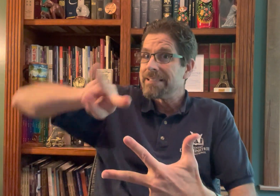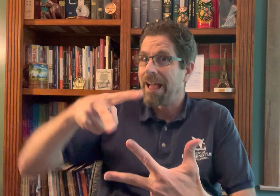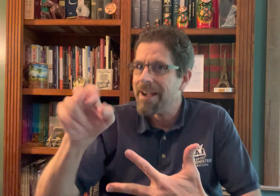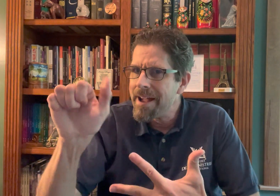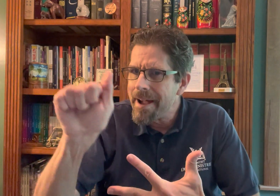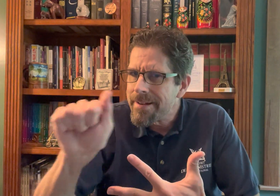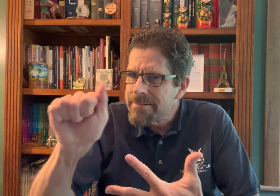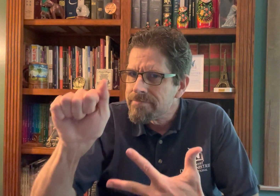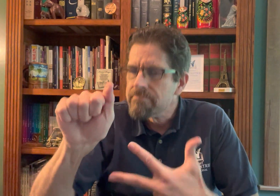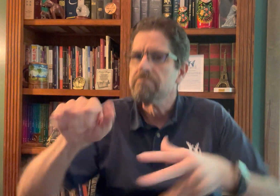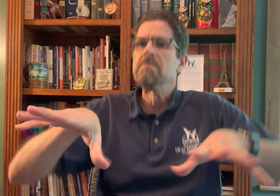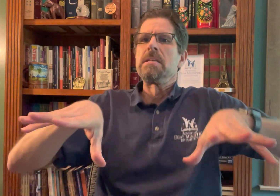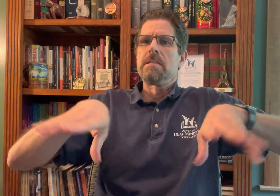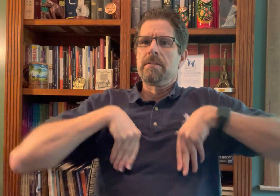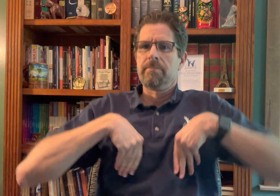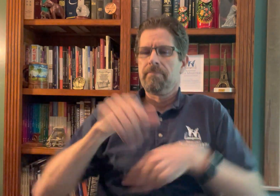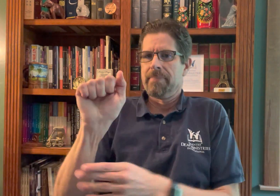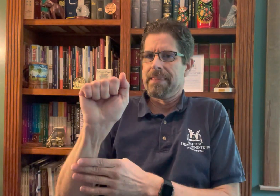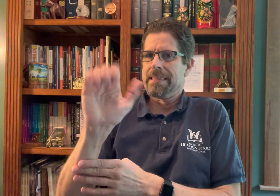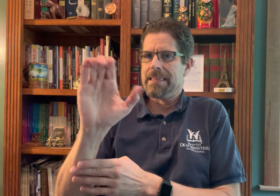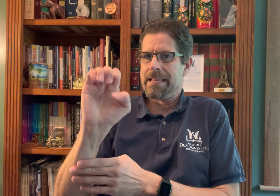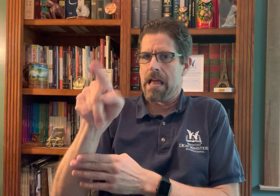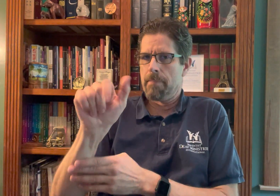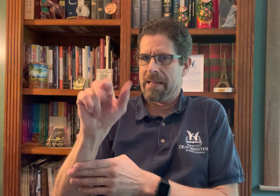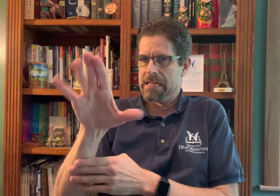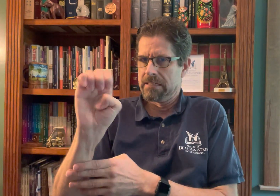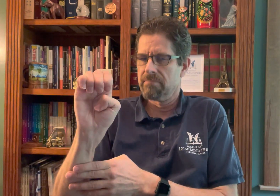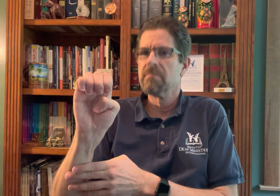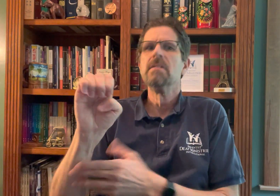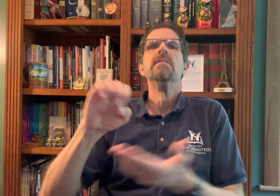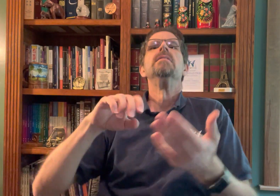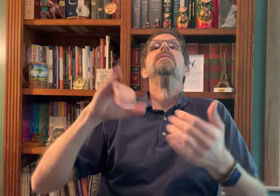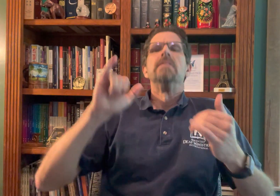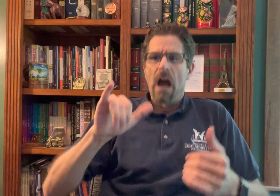The second day is acceptance.